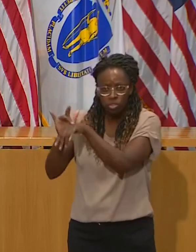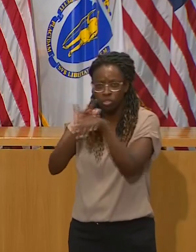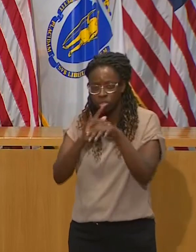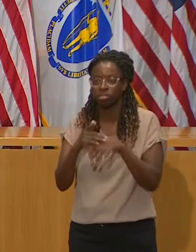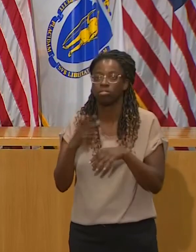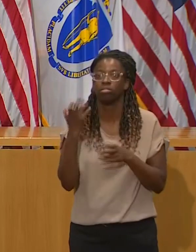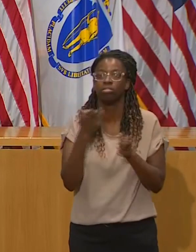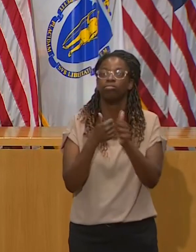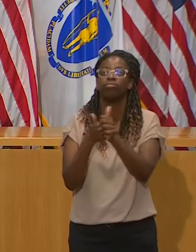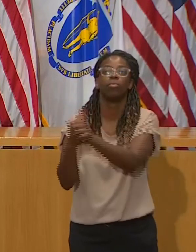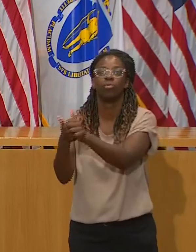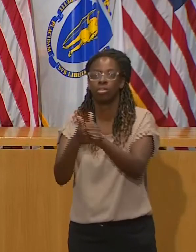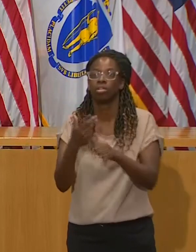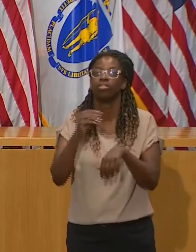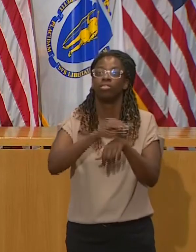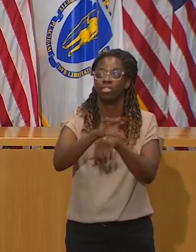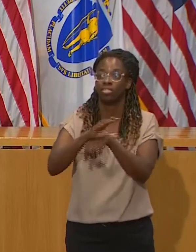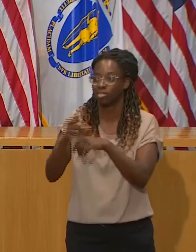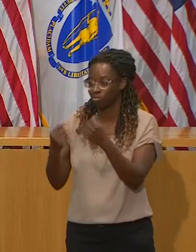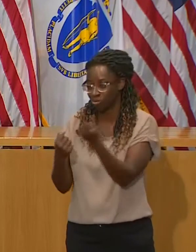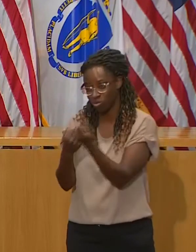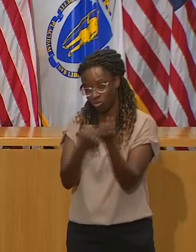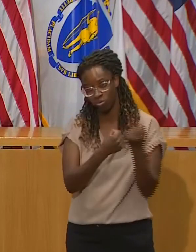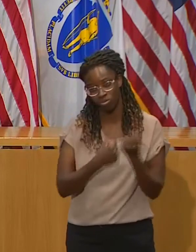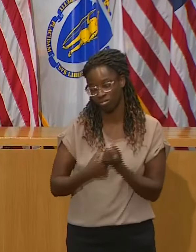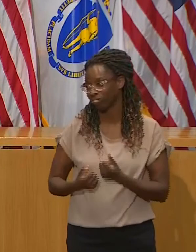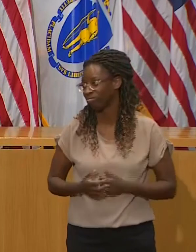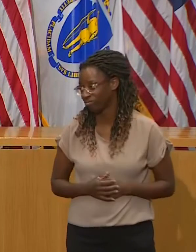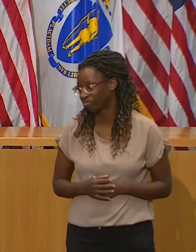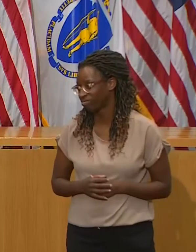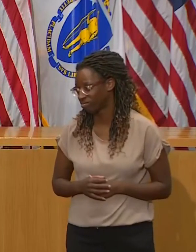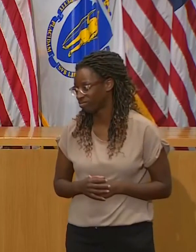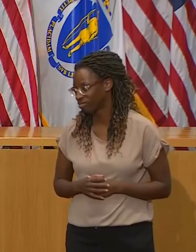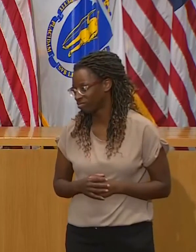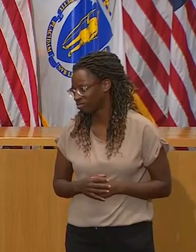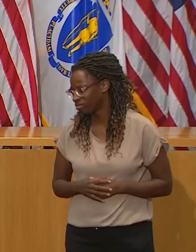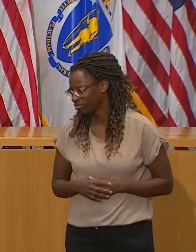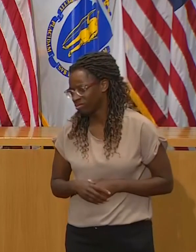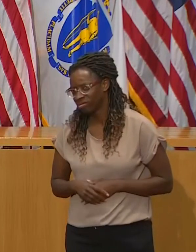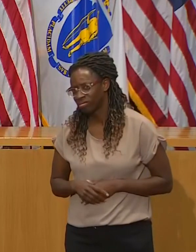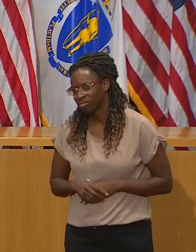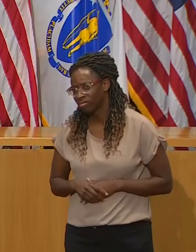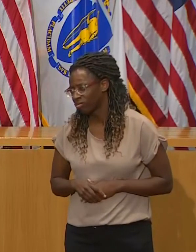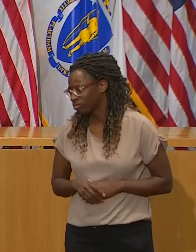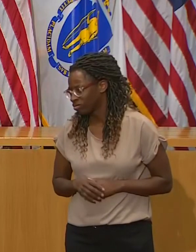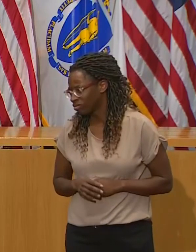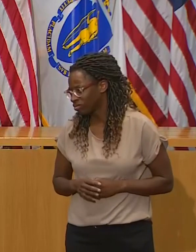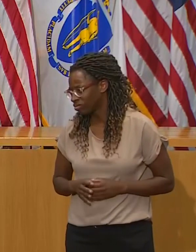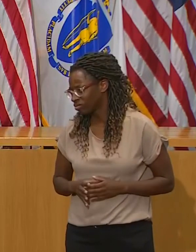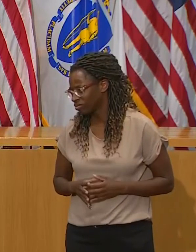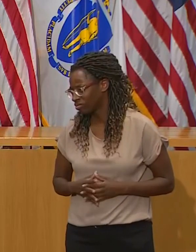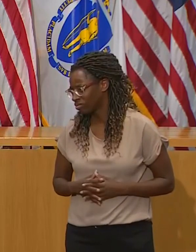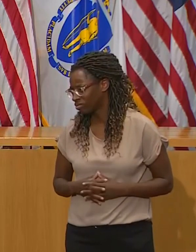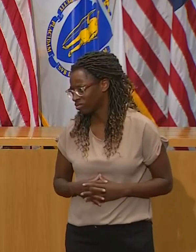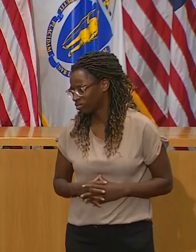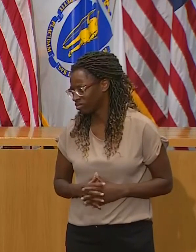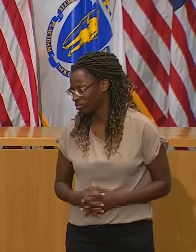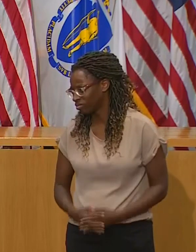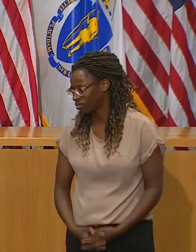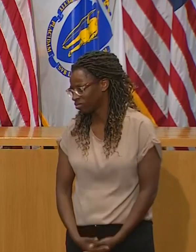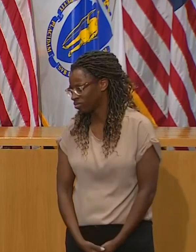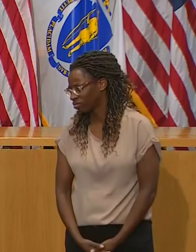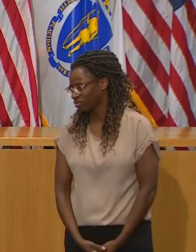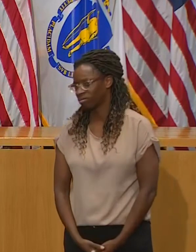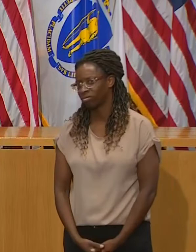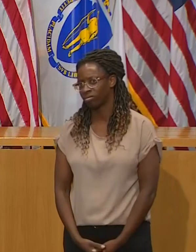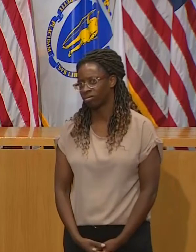respect to that. You don't envision like people thinking, you know, the holidays coming up and the surge is happening. You don't envision a situation like going back to